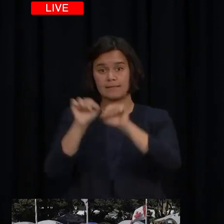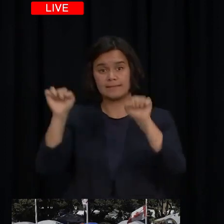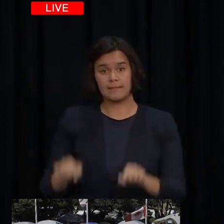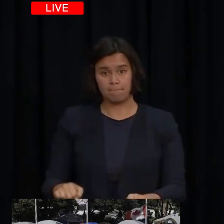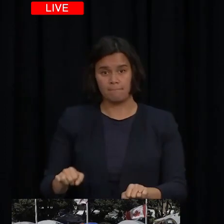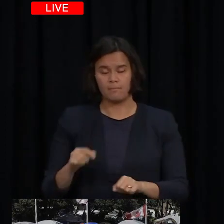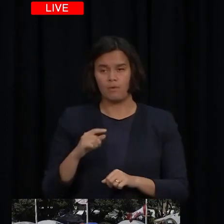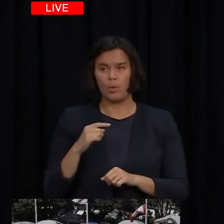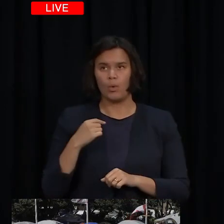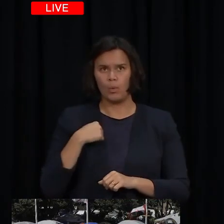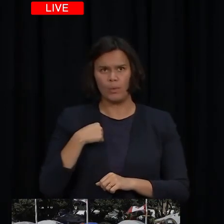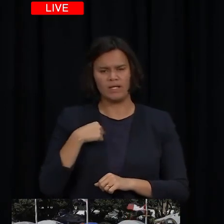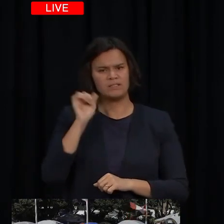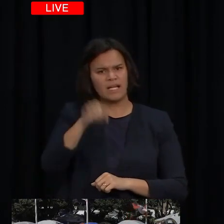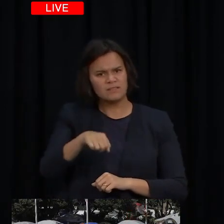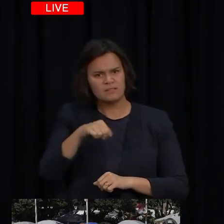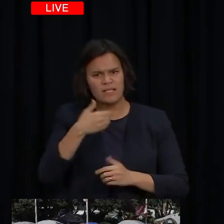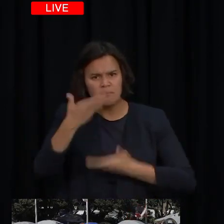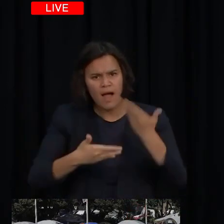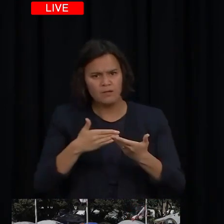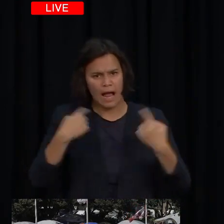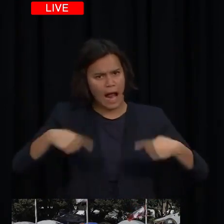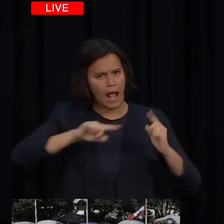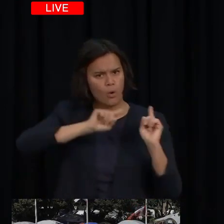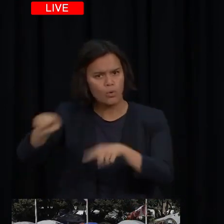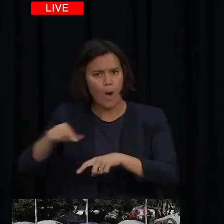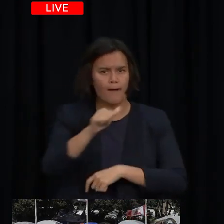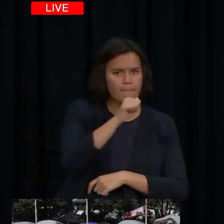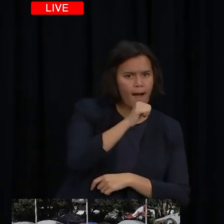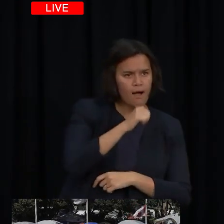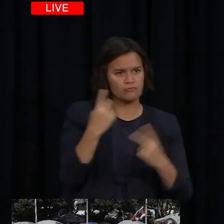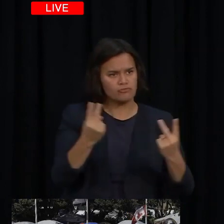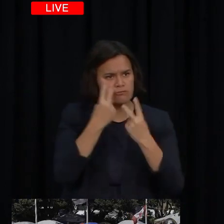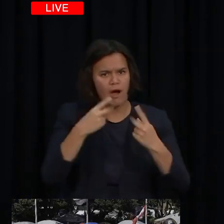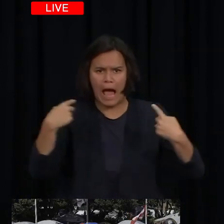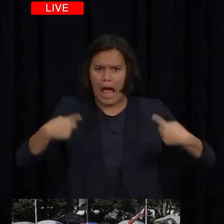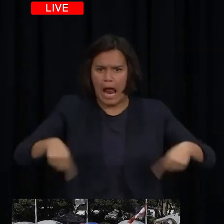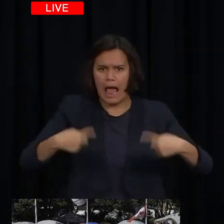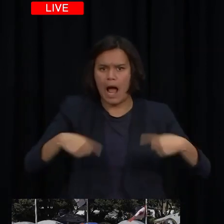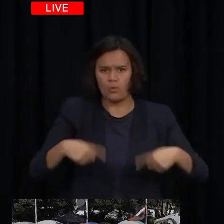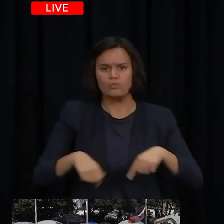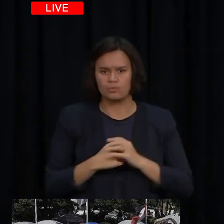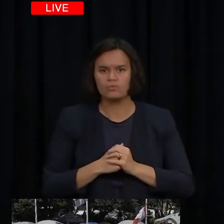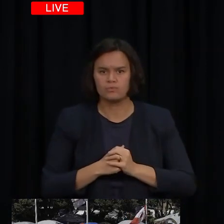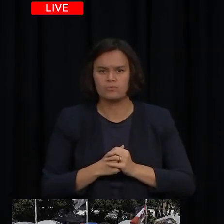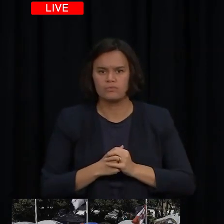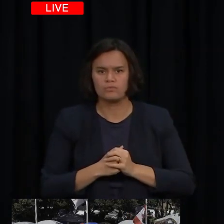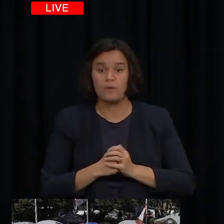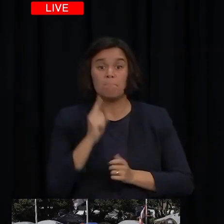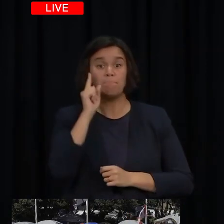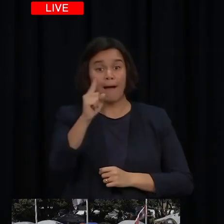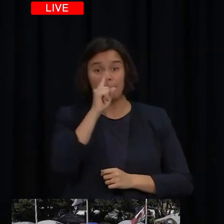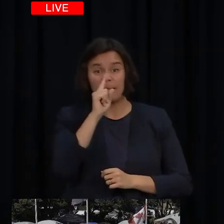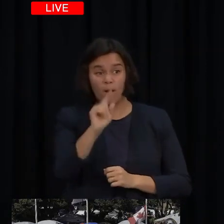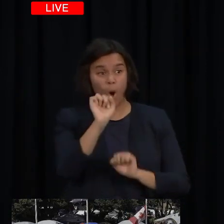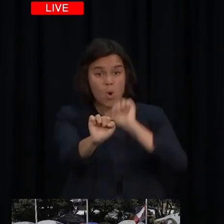it was still possible for people to travel, eat out and go to bars, albeit with restrictions. It was not possible to predict how people would